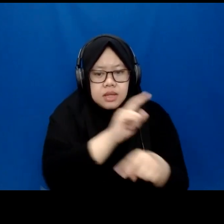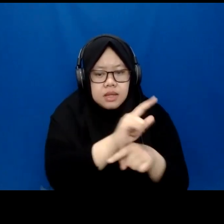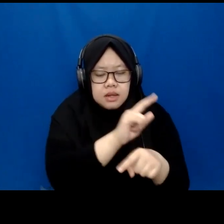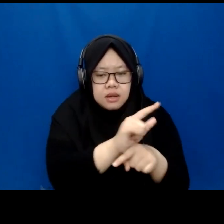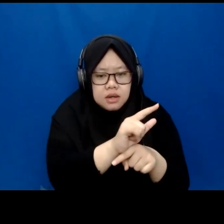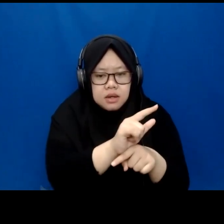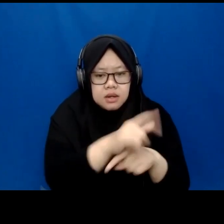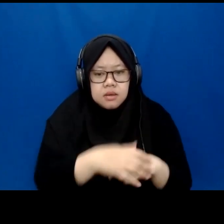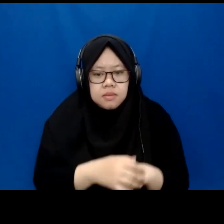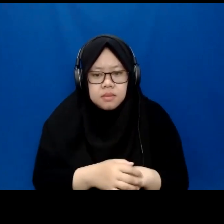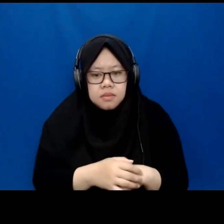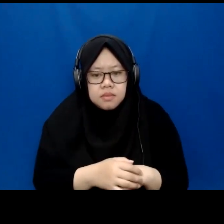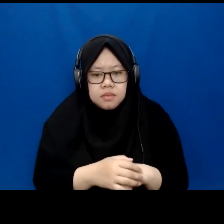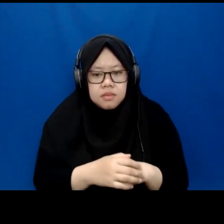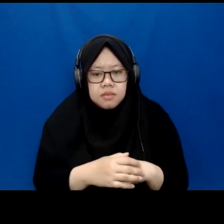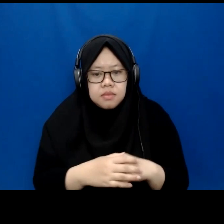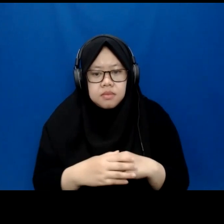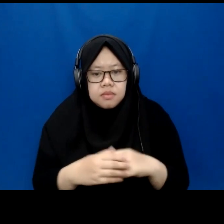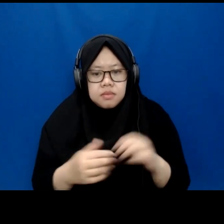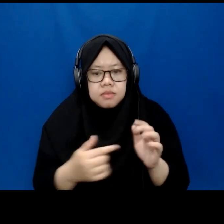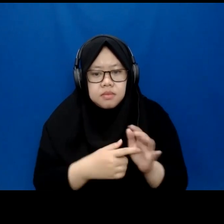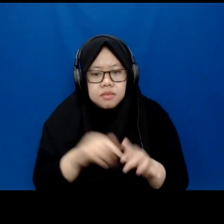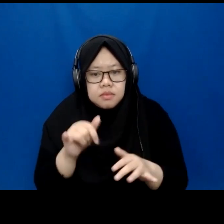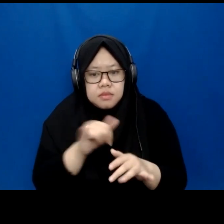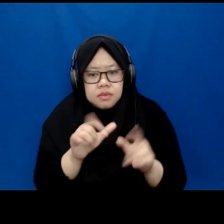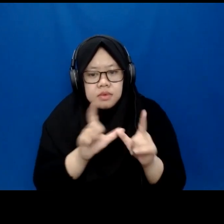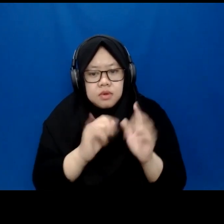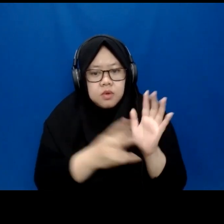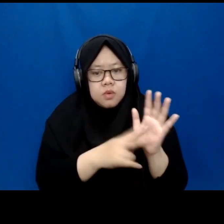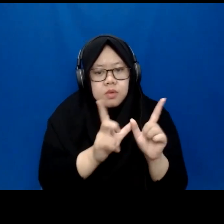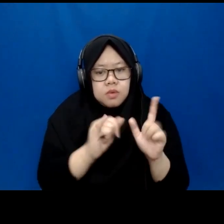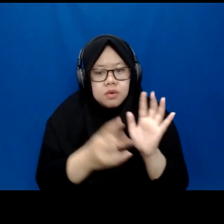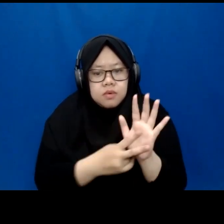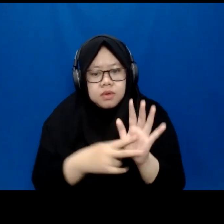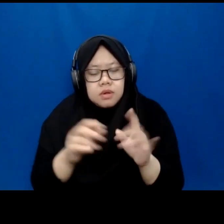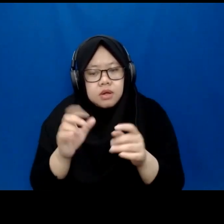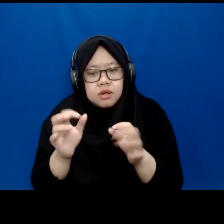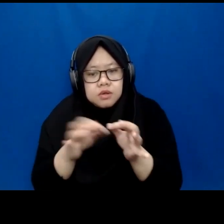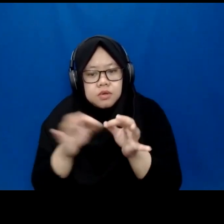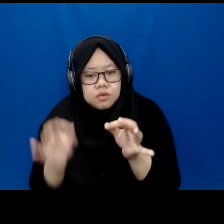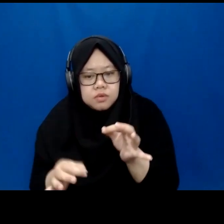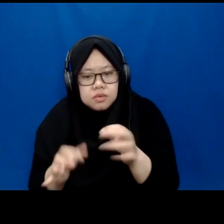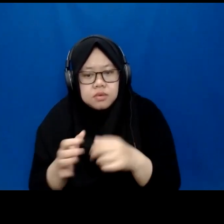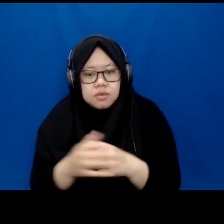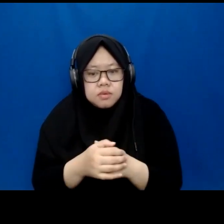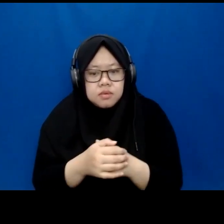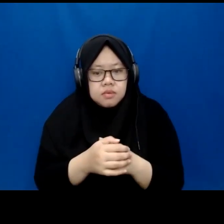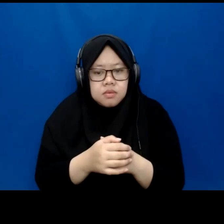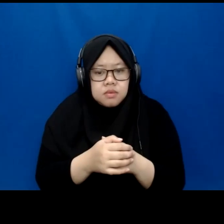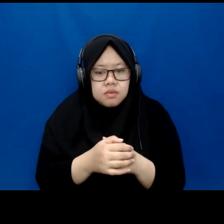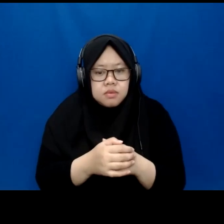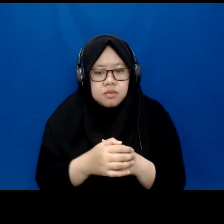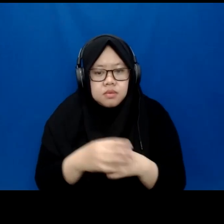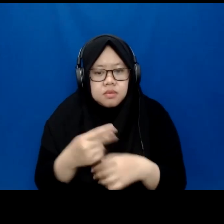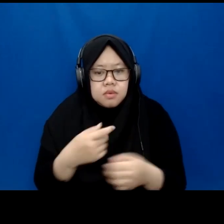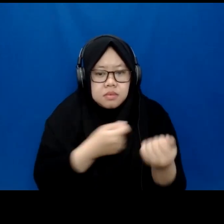And this like NHAT created like a win-win relationship among three parties which is like business sector can support